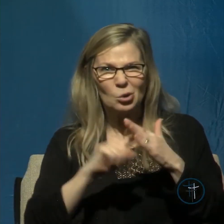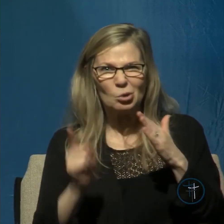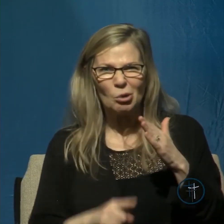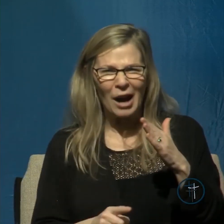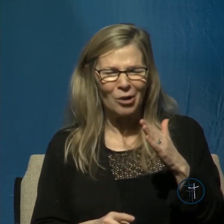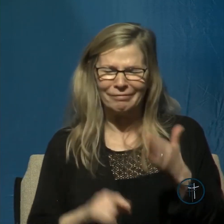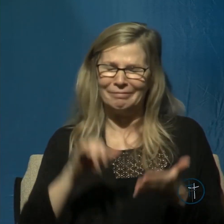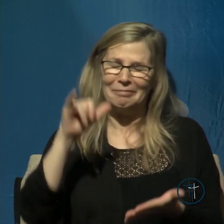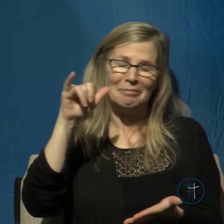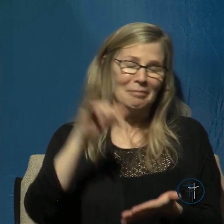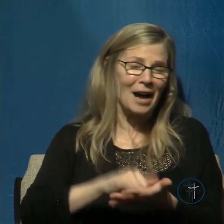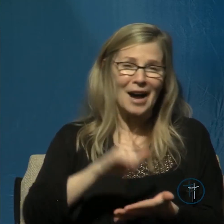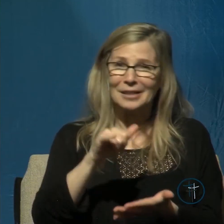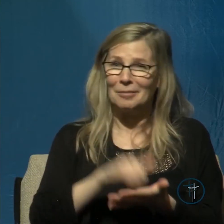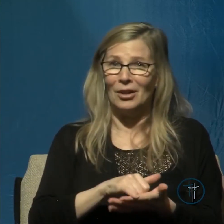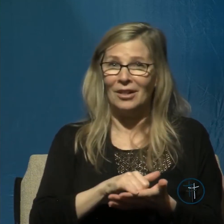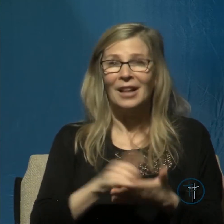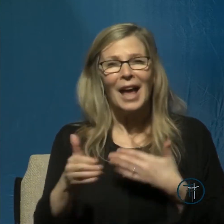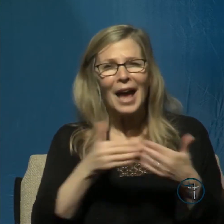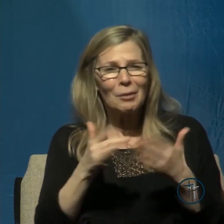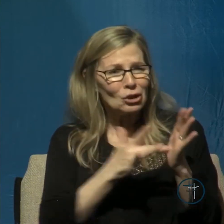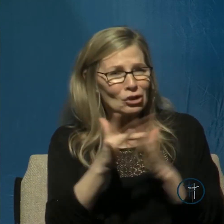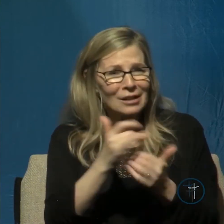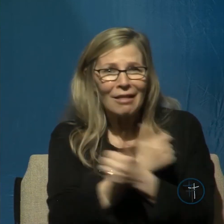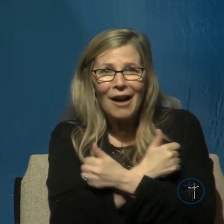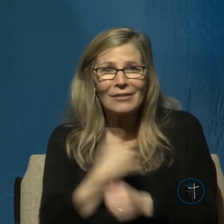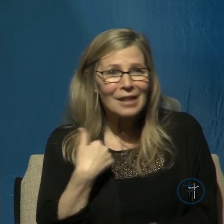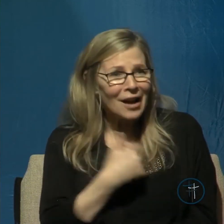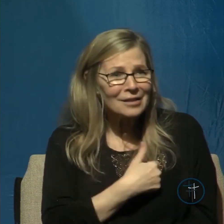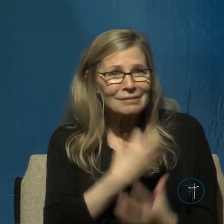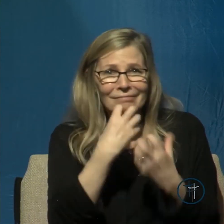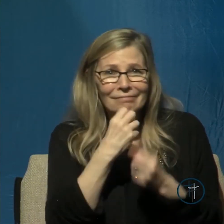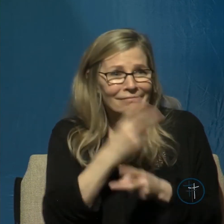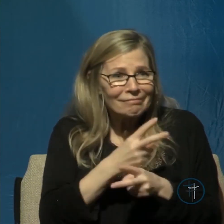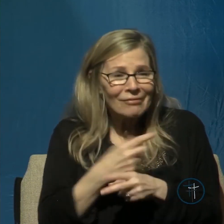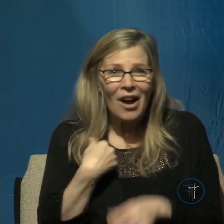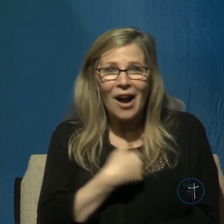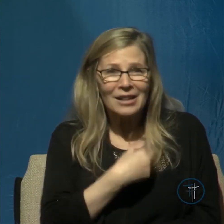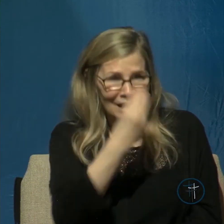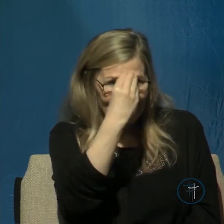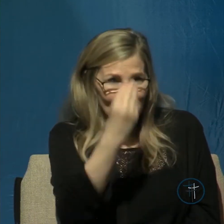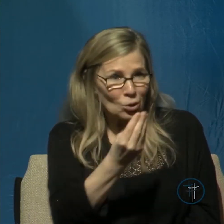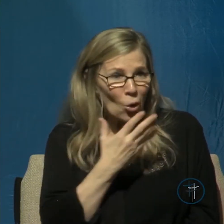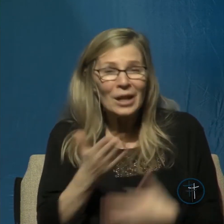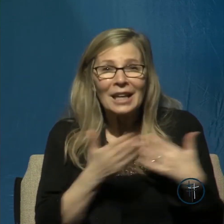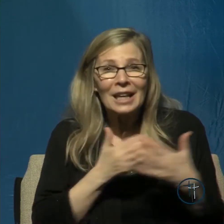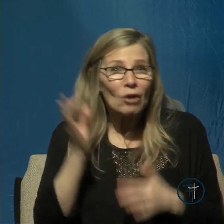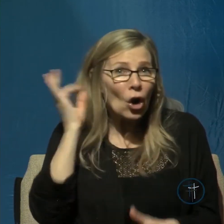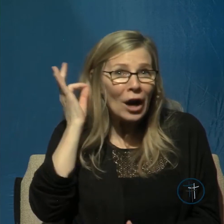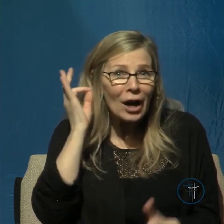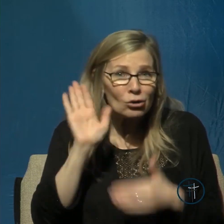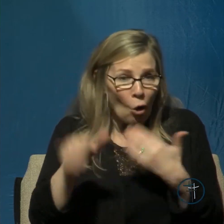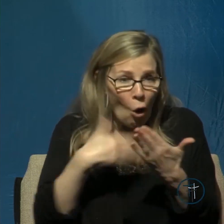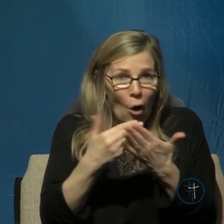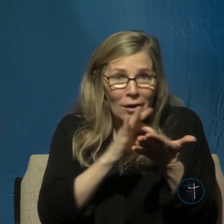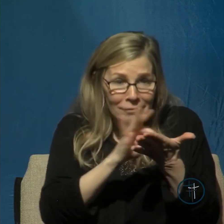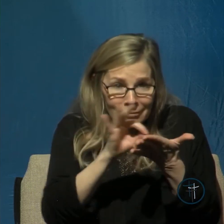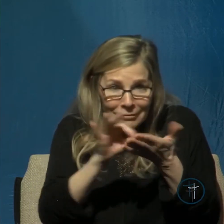in any case he loves us he cares for us he's told us that the very hairs of our head are all numbered that